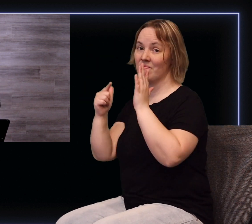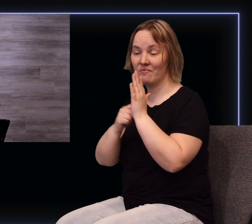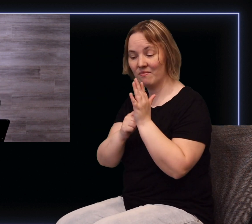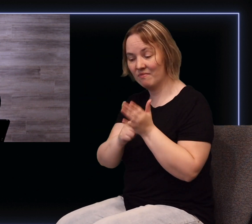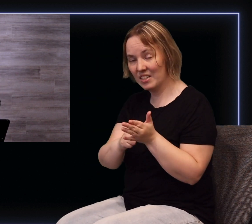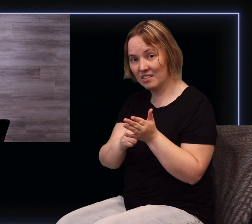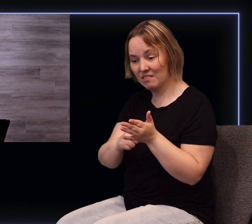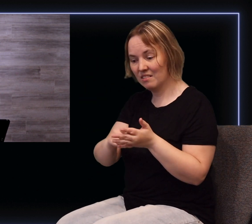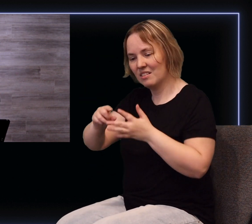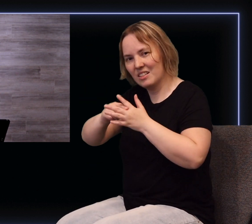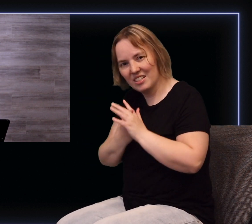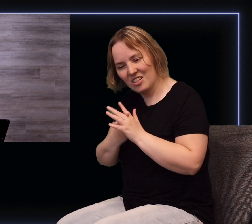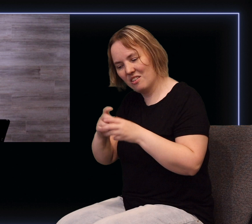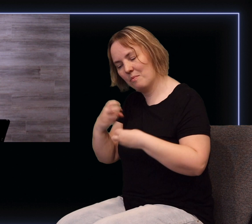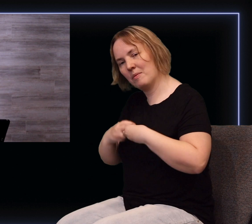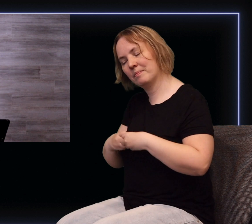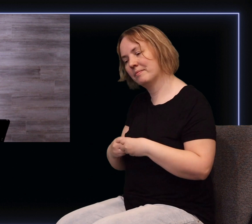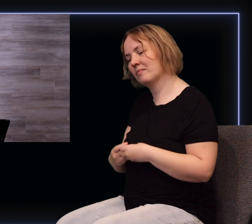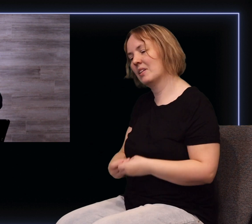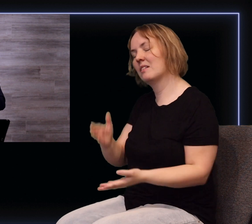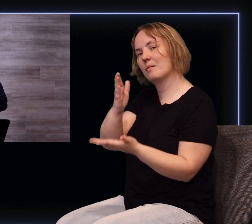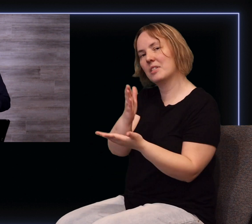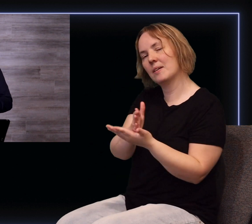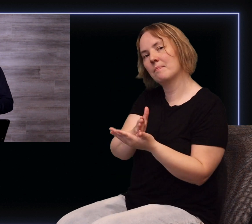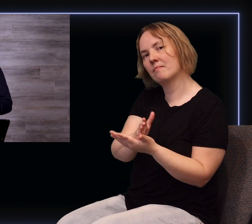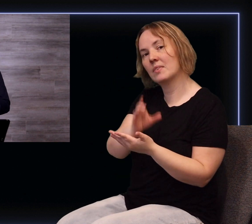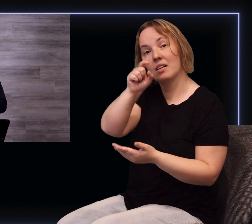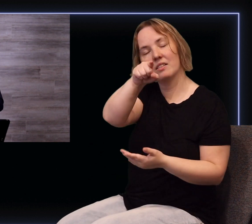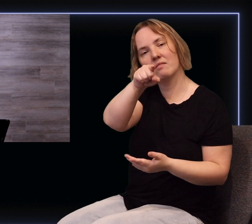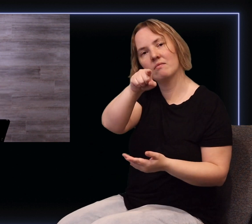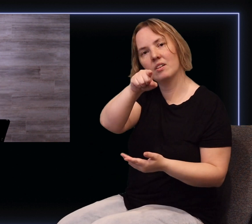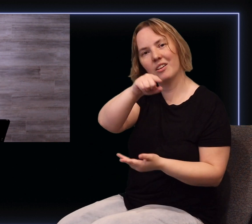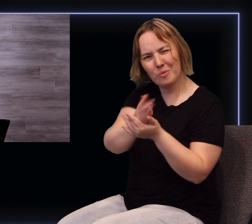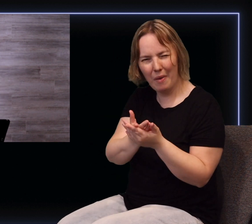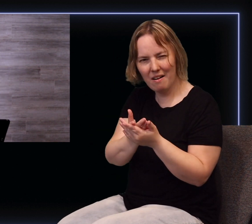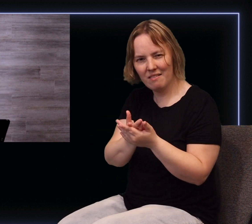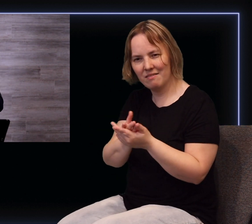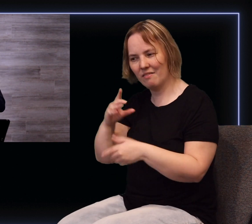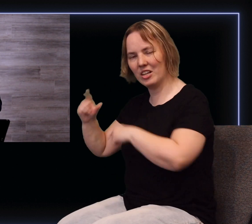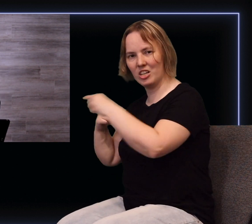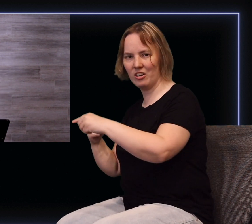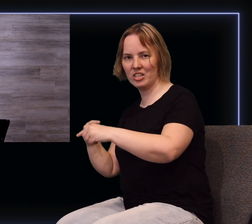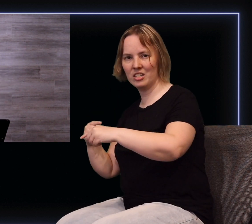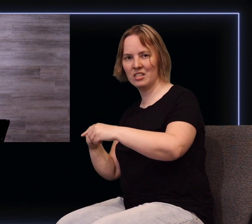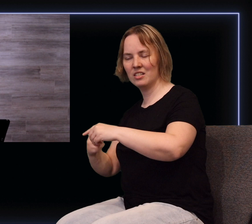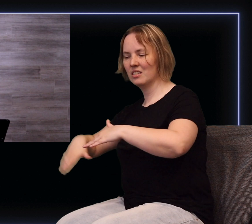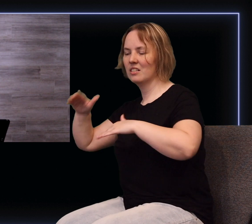the root. And so let me just stop there for a moment and ask you, are you part of that generation that Jesus warned about?